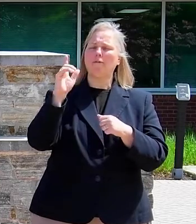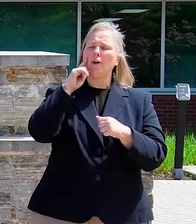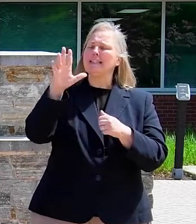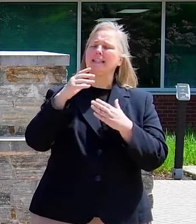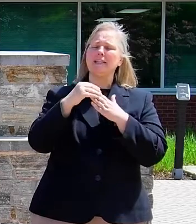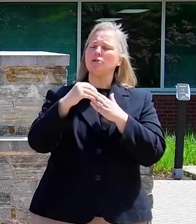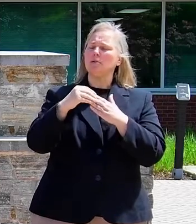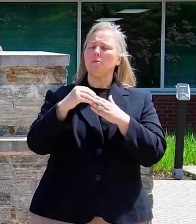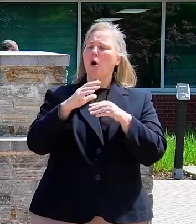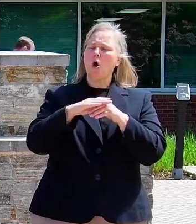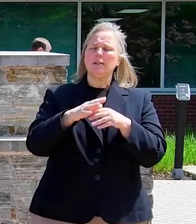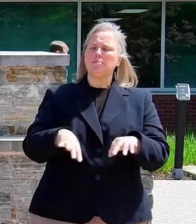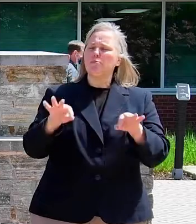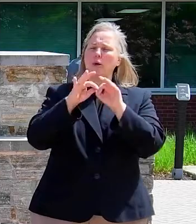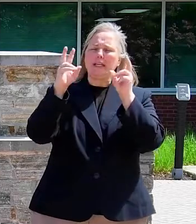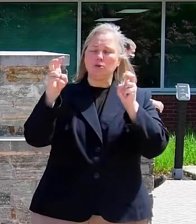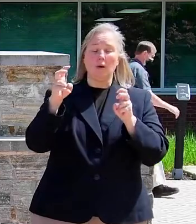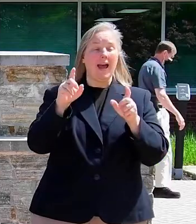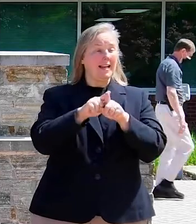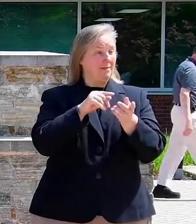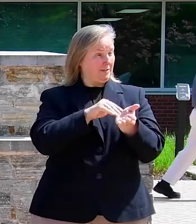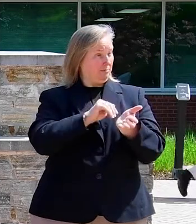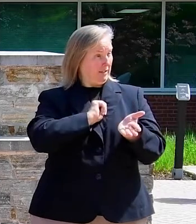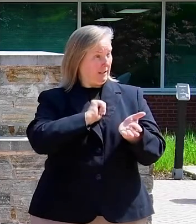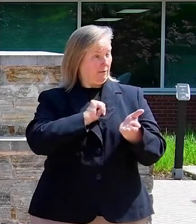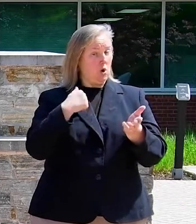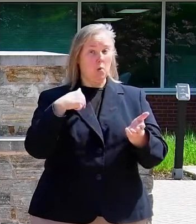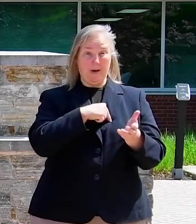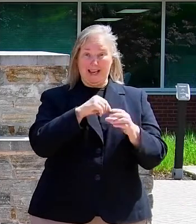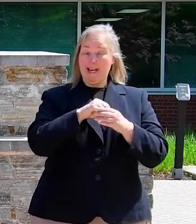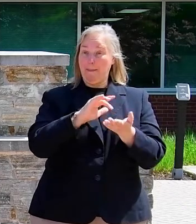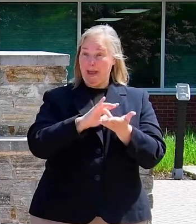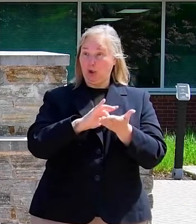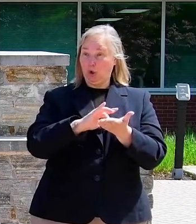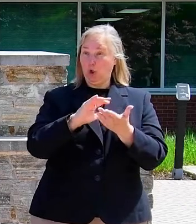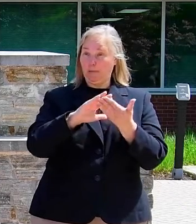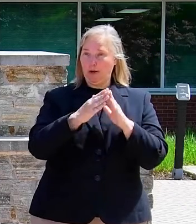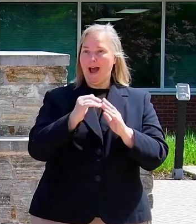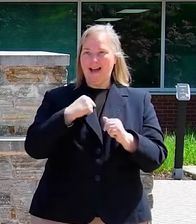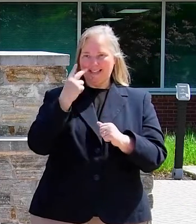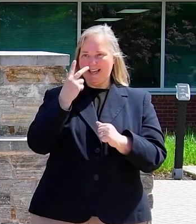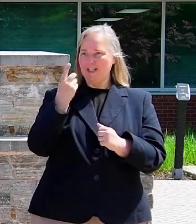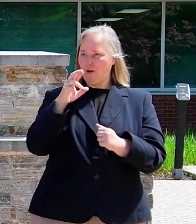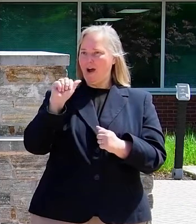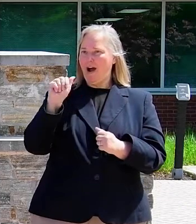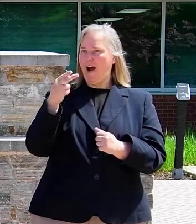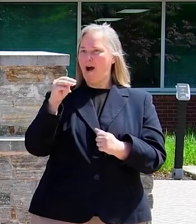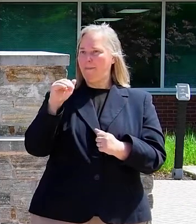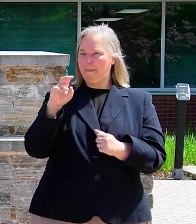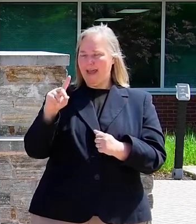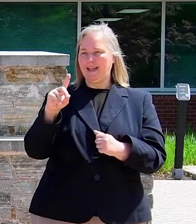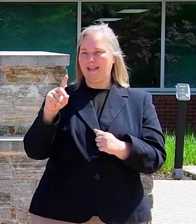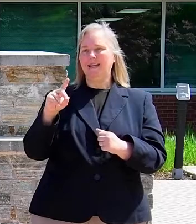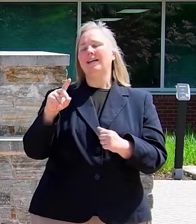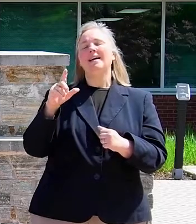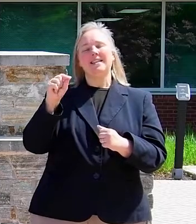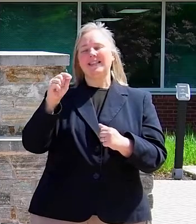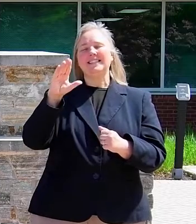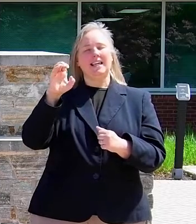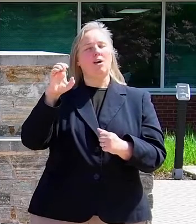As a physician, we in the medical community, and that includes, I see Dr. Ahmed here, who's the CEO of Howard County General